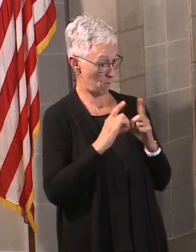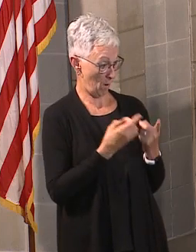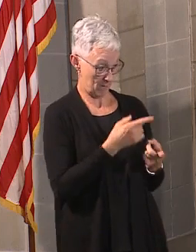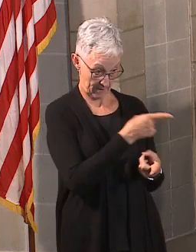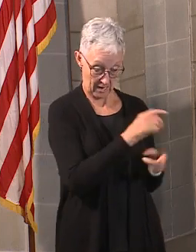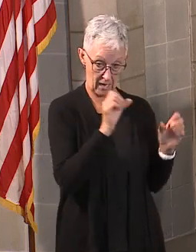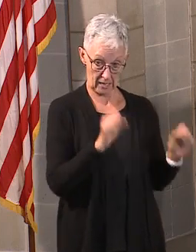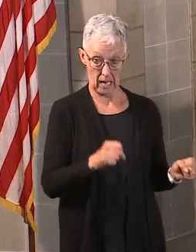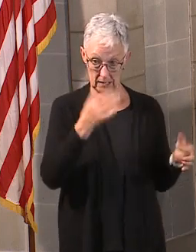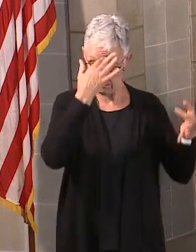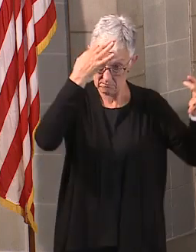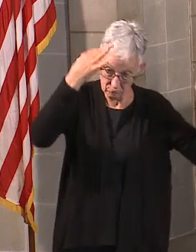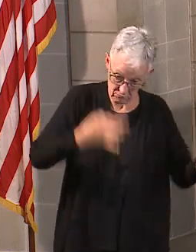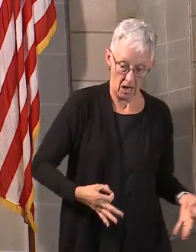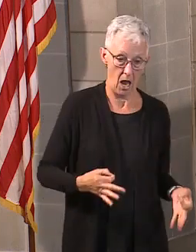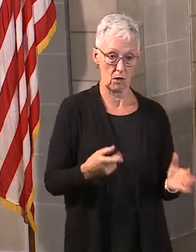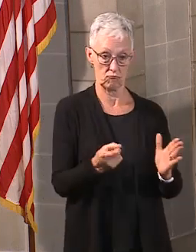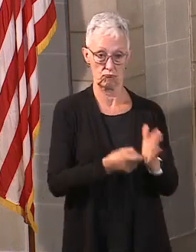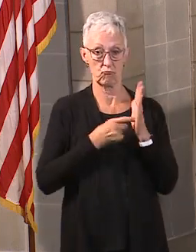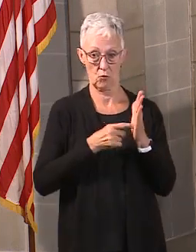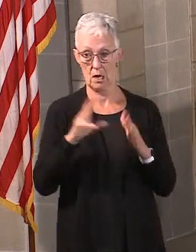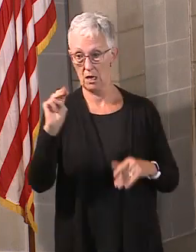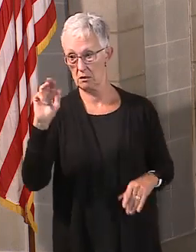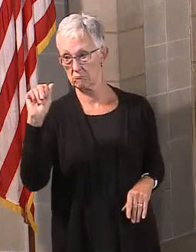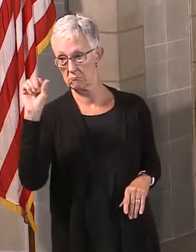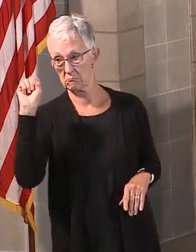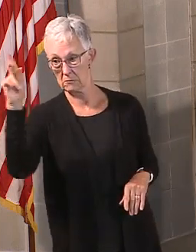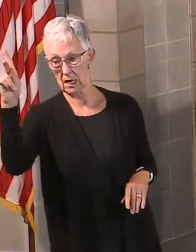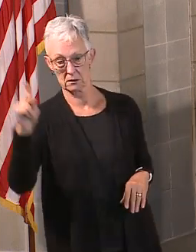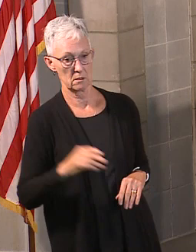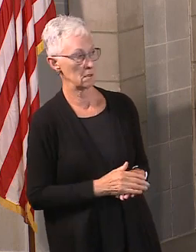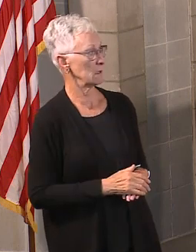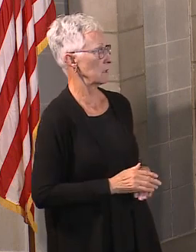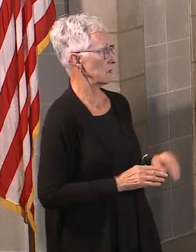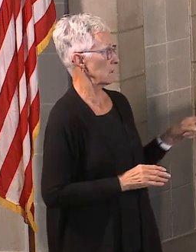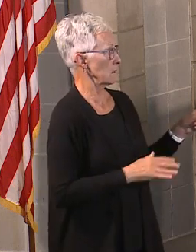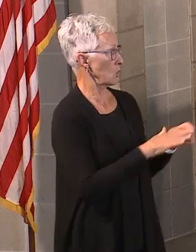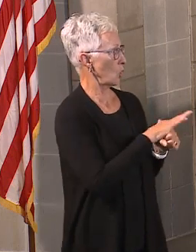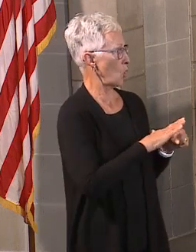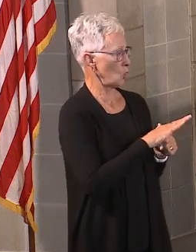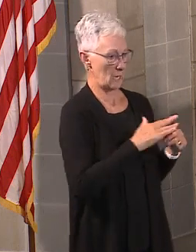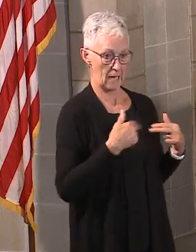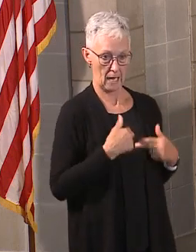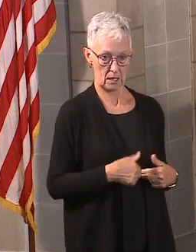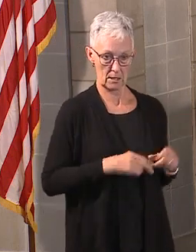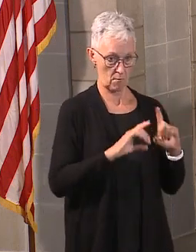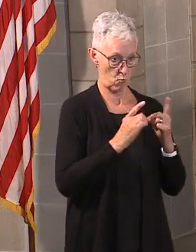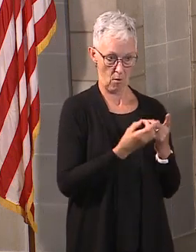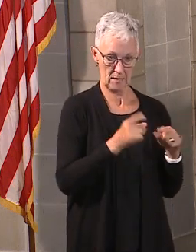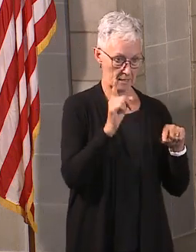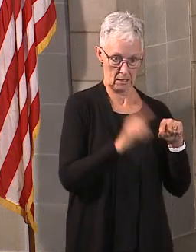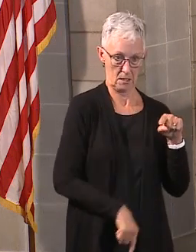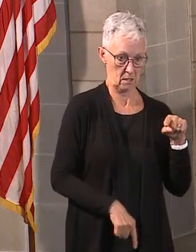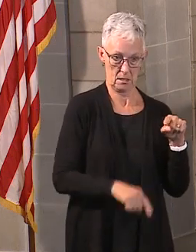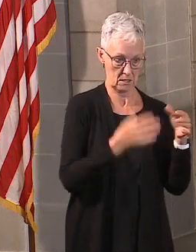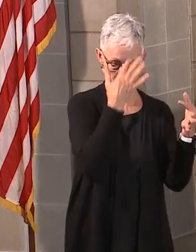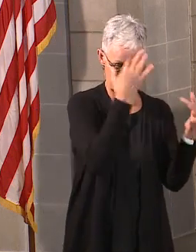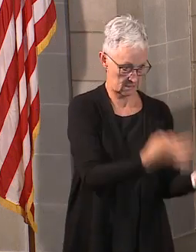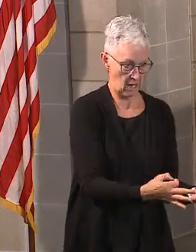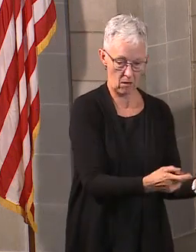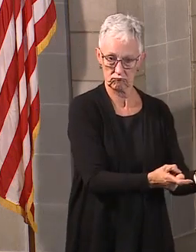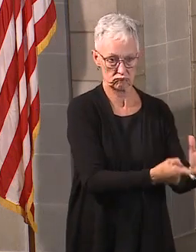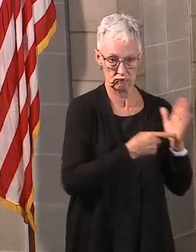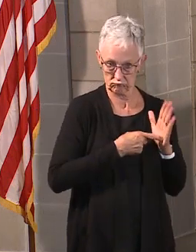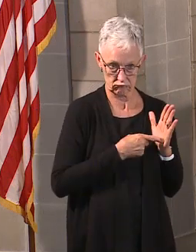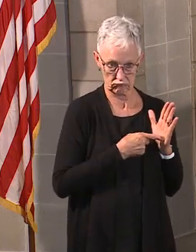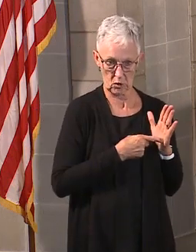Yeah, so generally local health departments have to check in with us, and so they're not going to be able to make those mandates without us. We'd like to make this a collaborative process